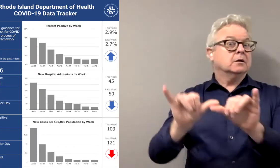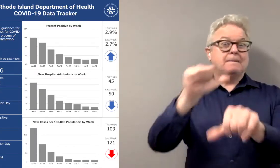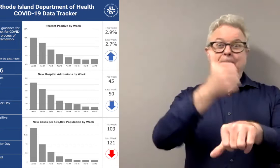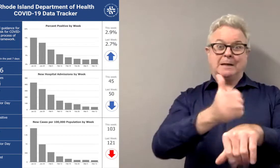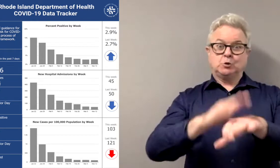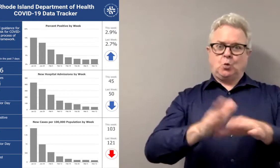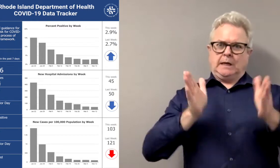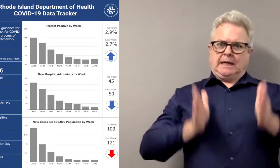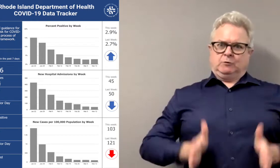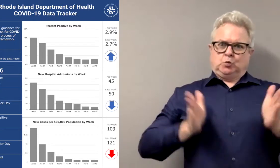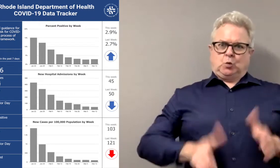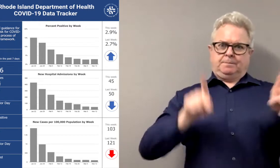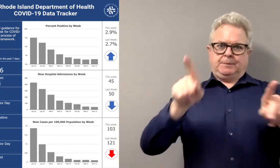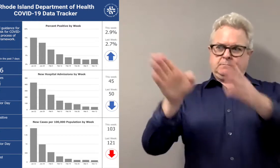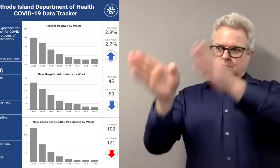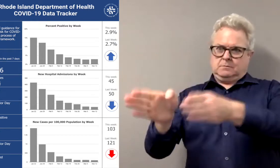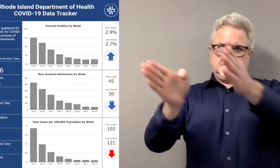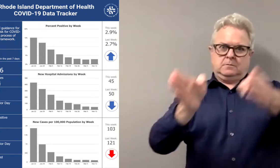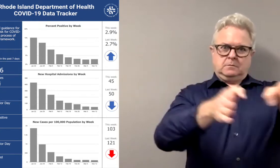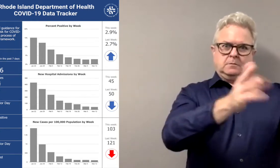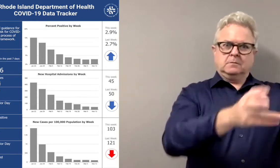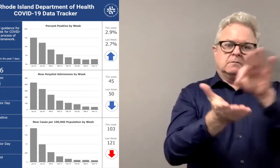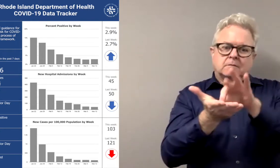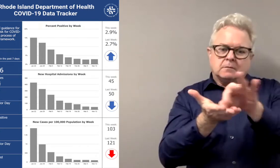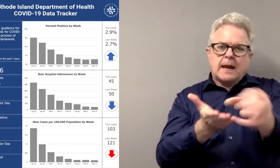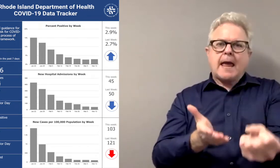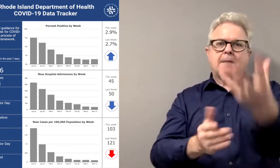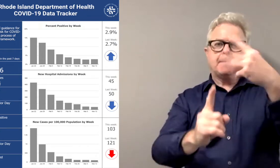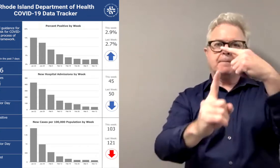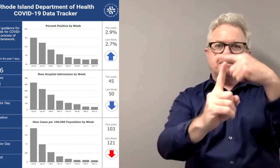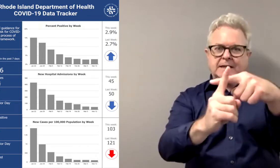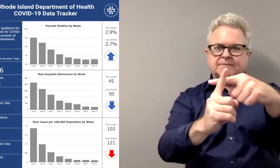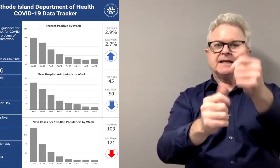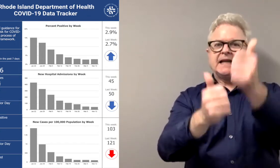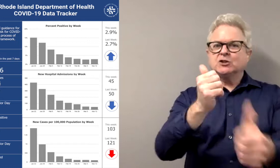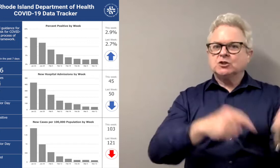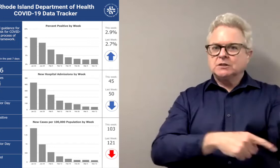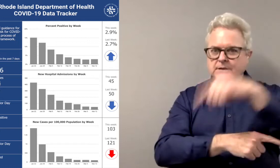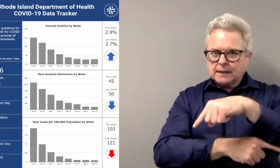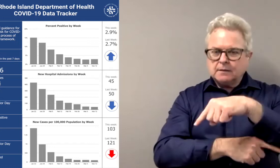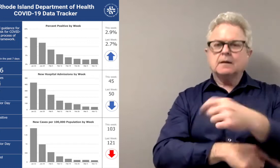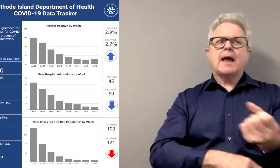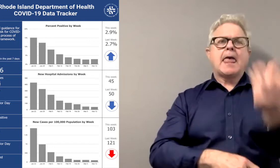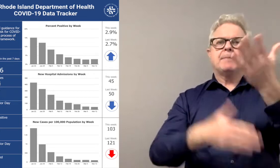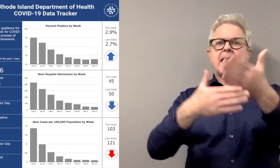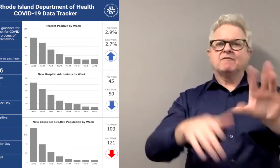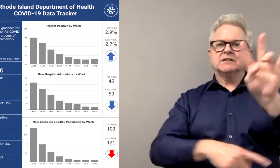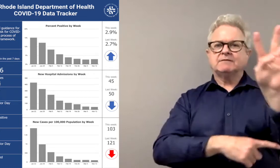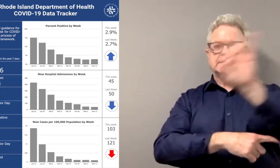years, the measuring system was based on individual people by population count of each day, how